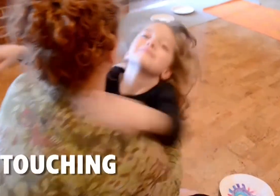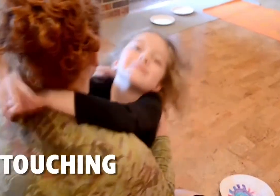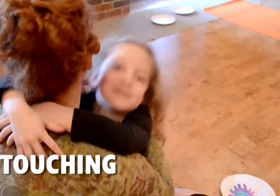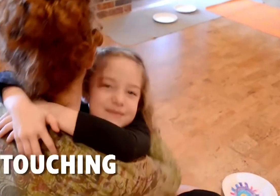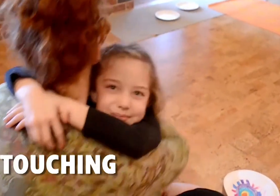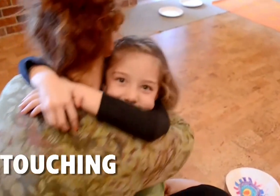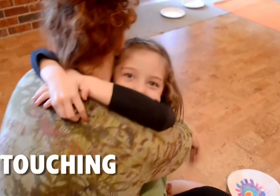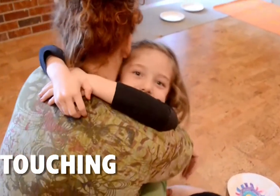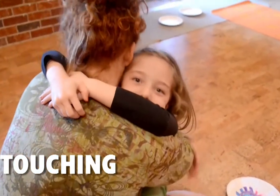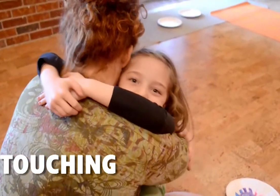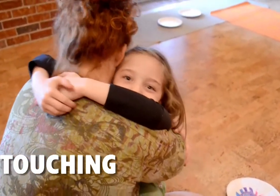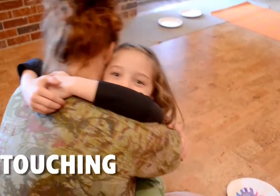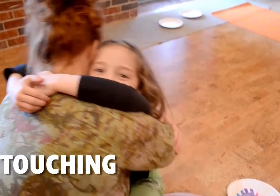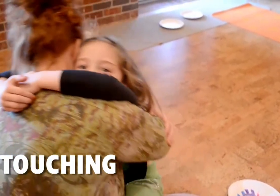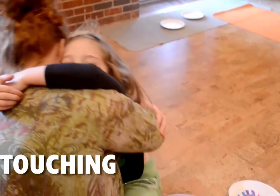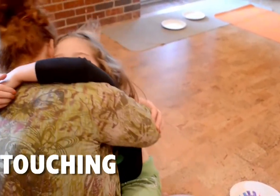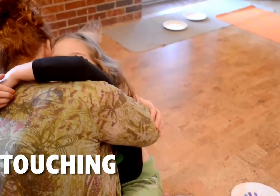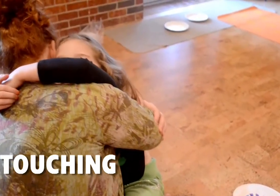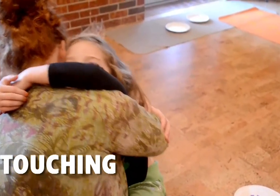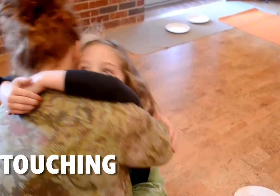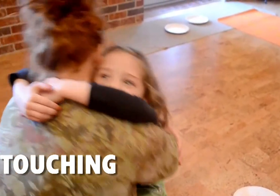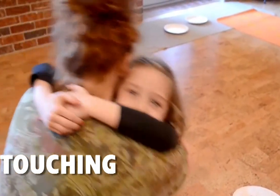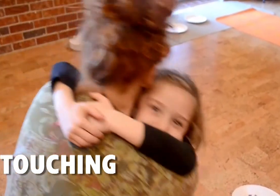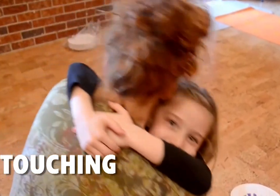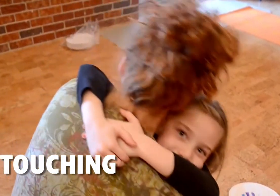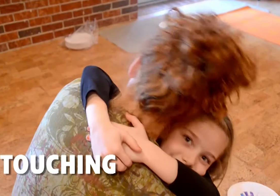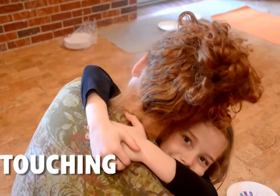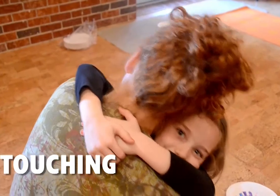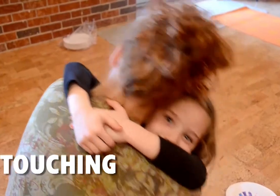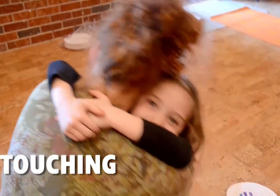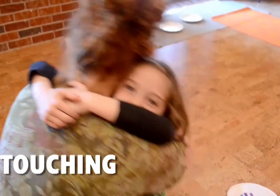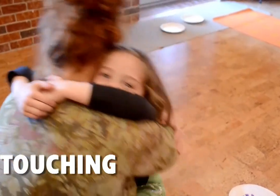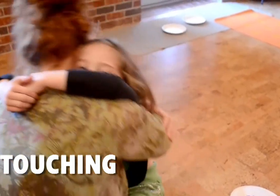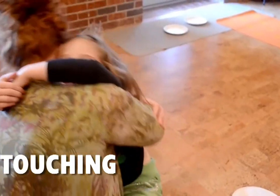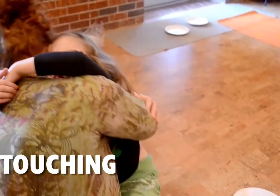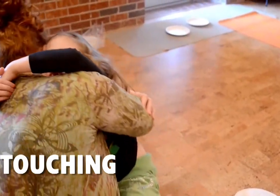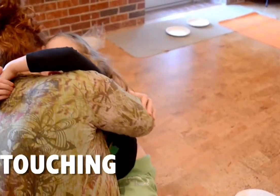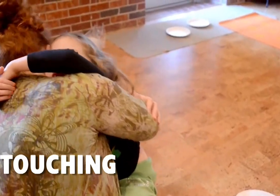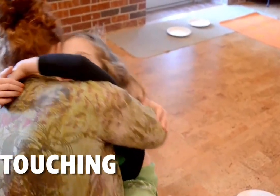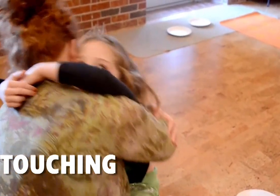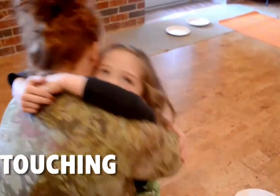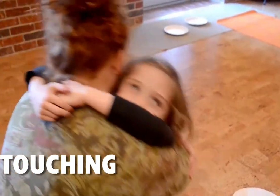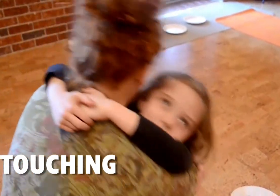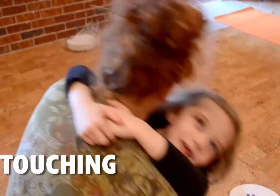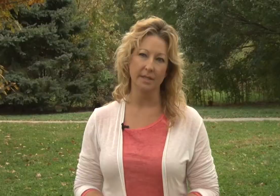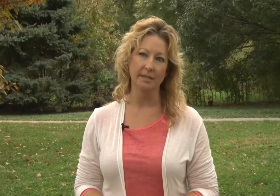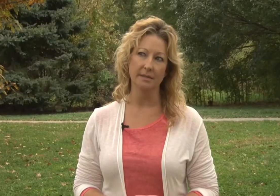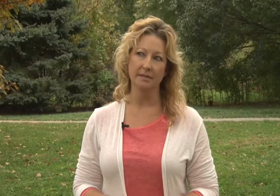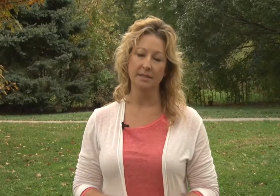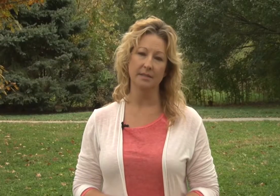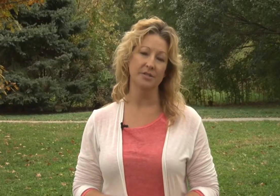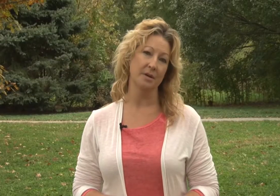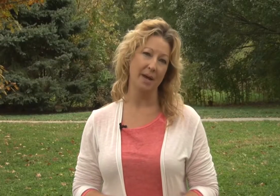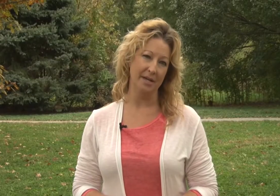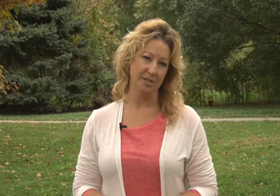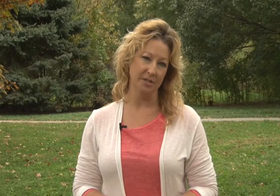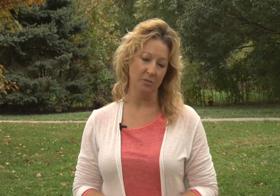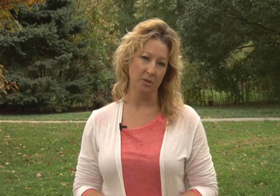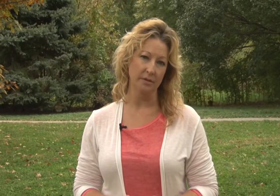just a hug. Just touch. We're humans. We need touch to make us feel loved and cared for and that there's compassion in the world.